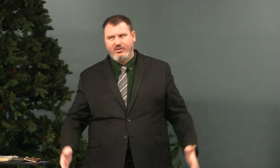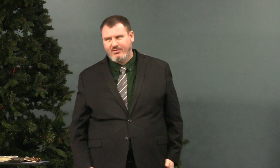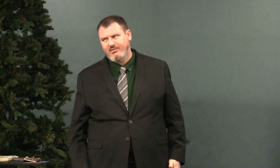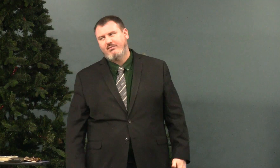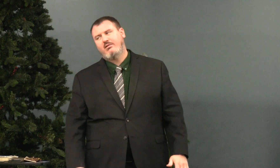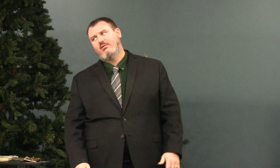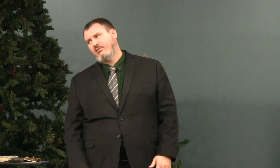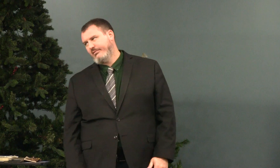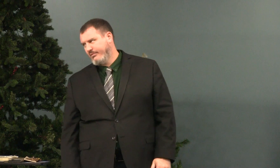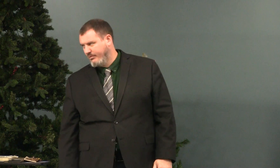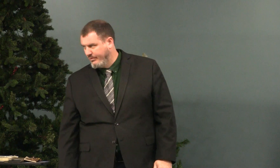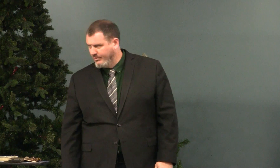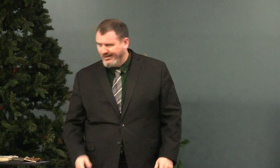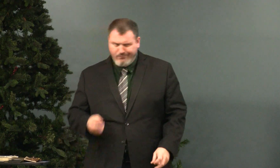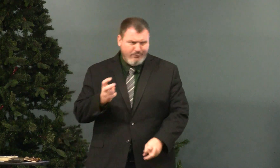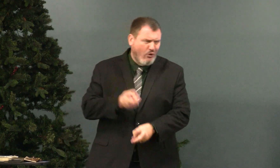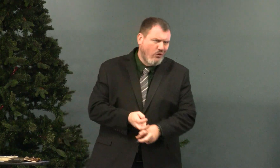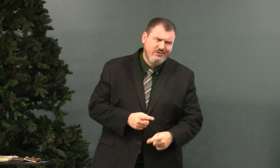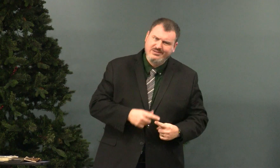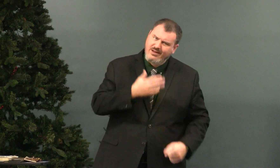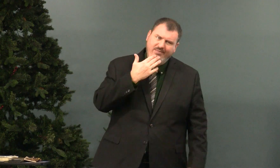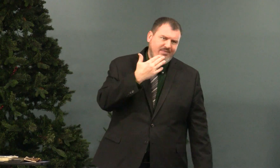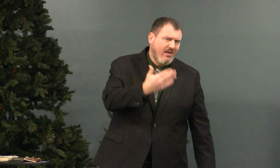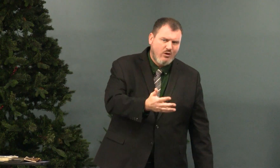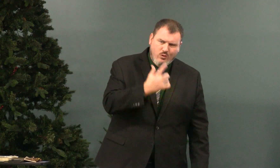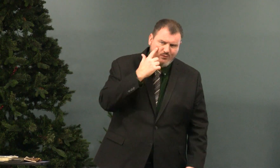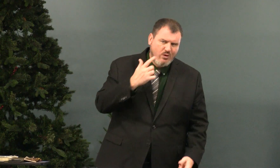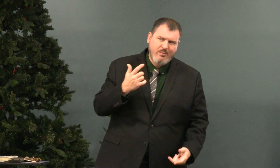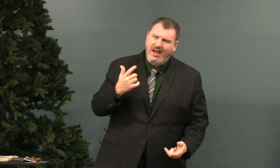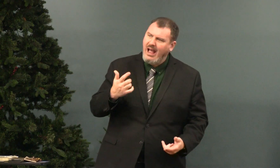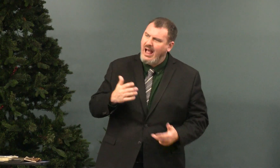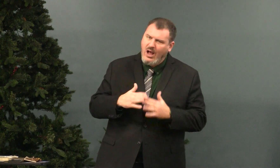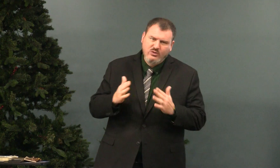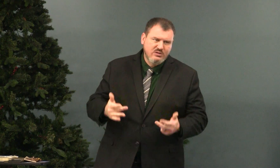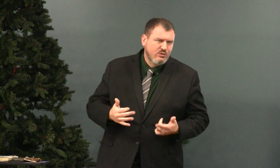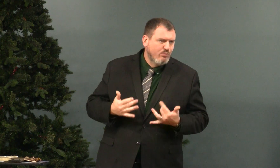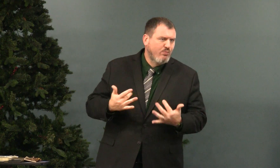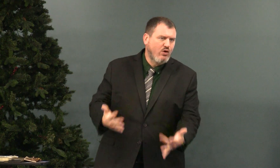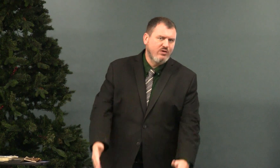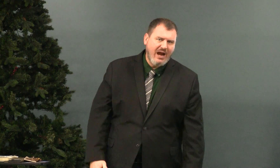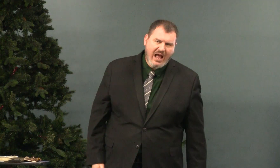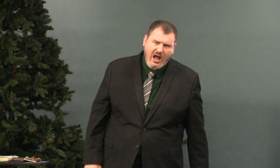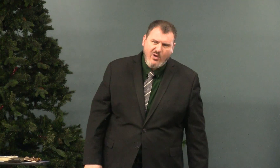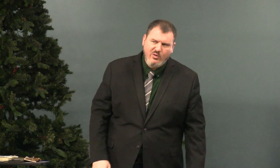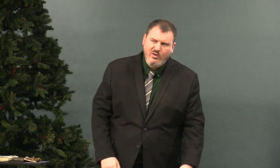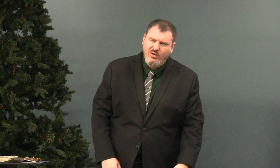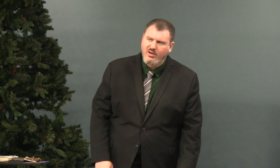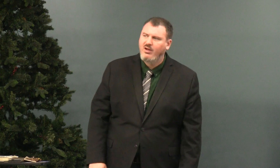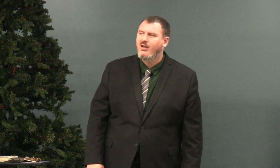Thank you my house burned down. That's hard to say thank you for your house burning down.